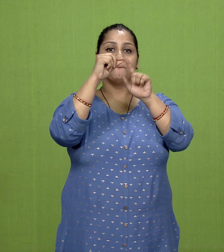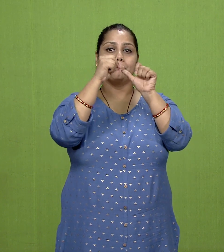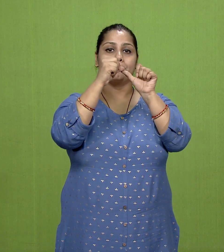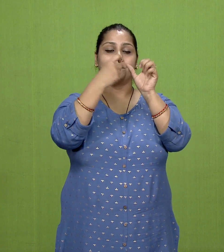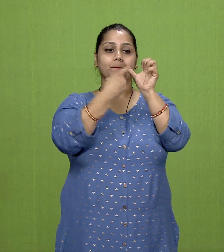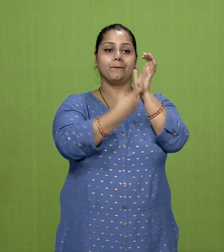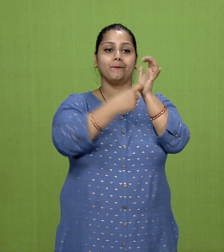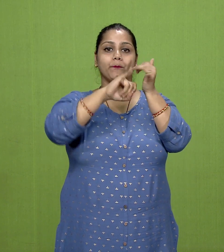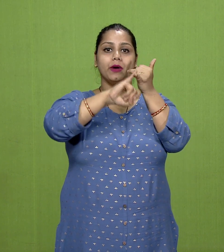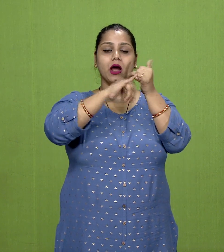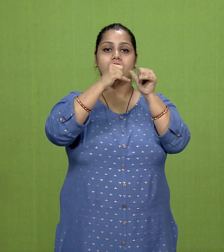being the 23rd,